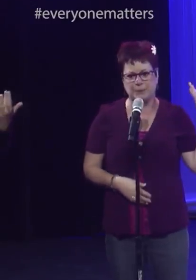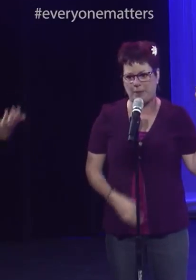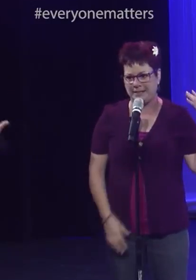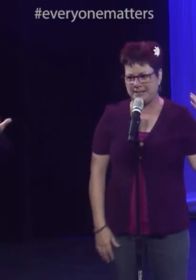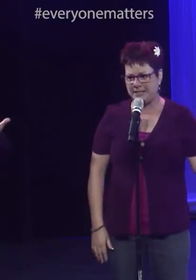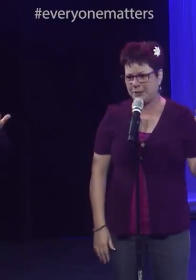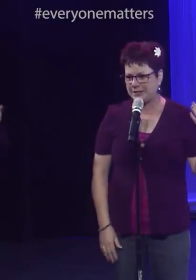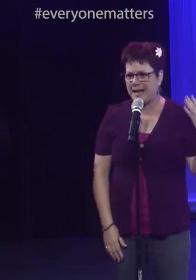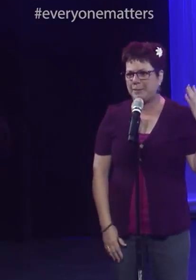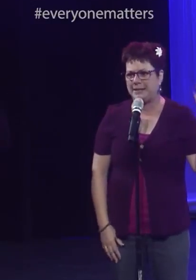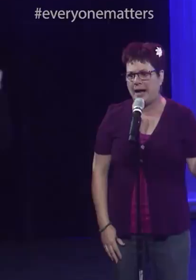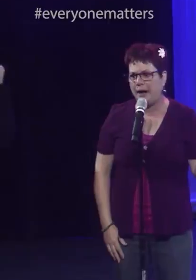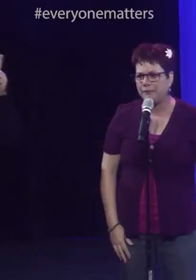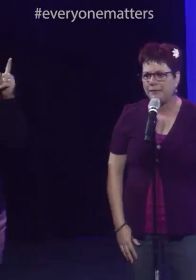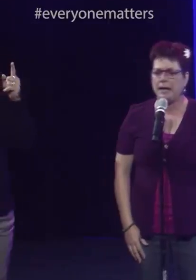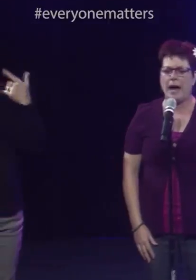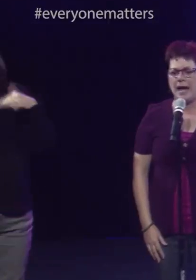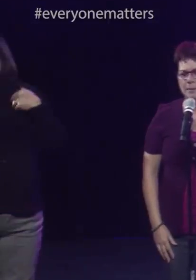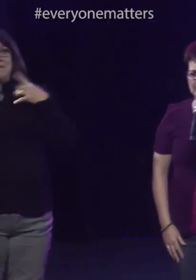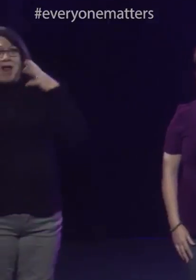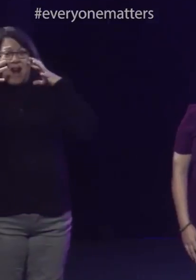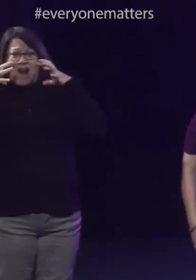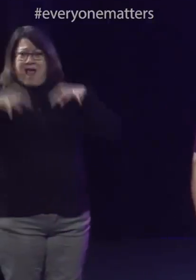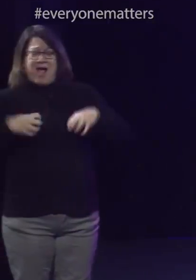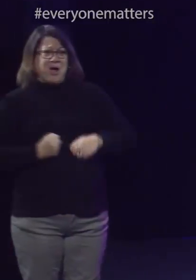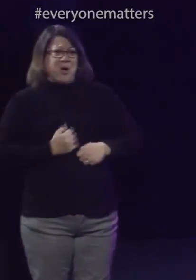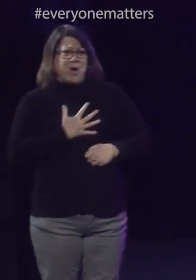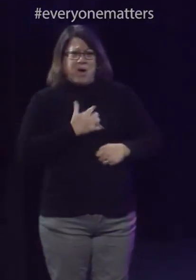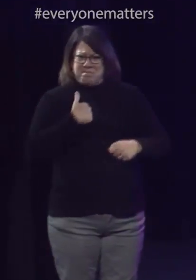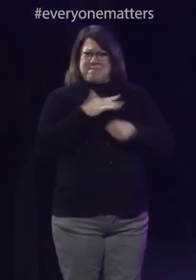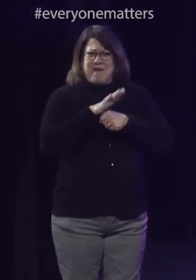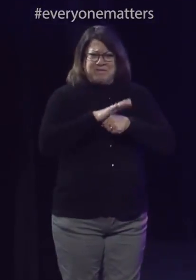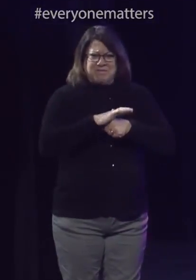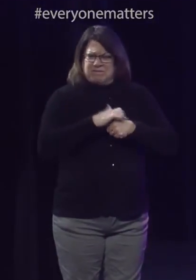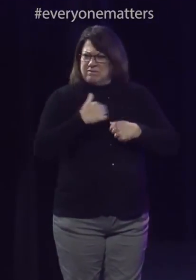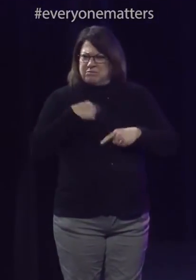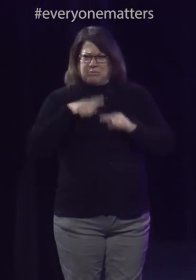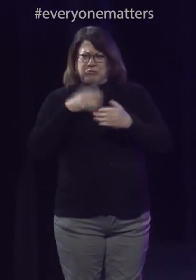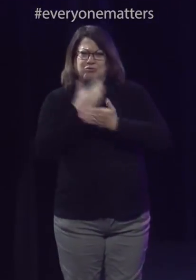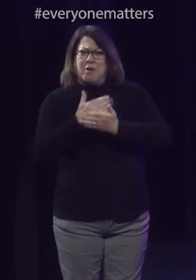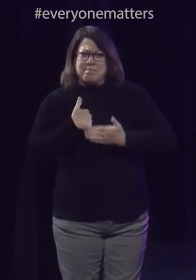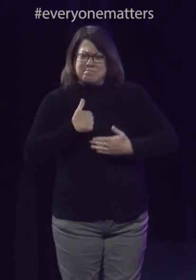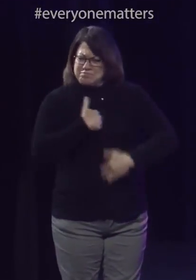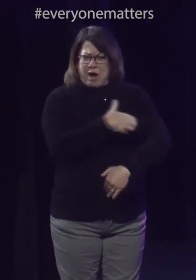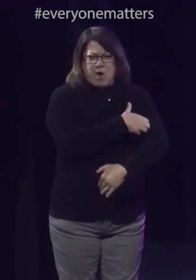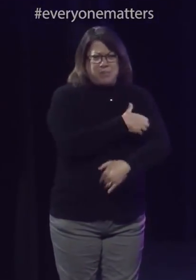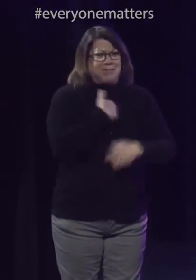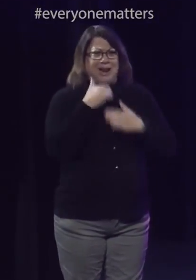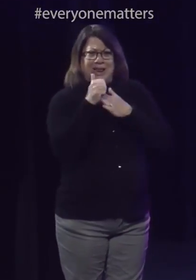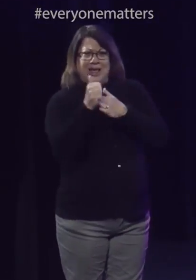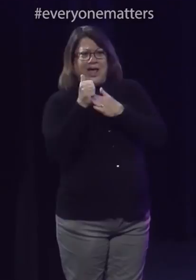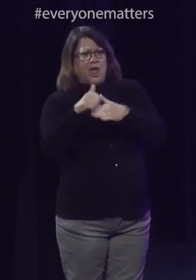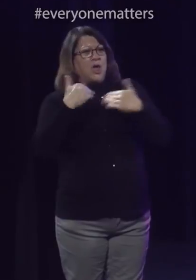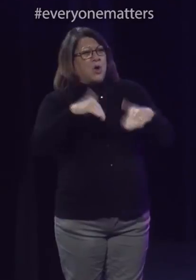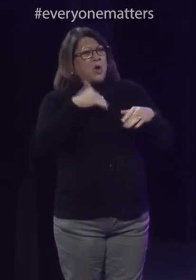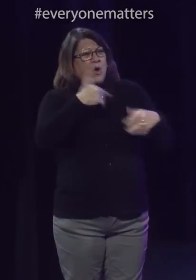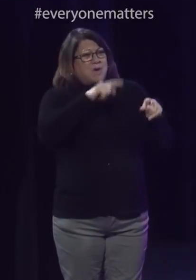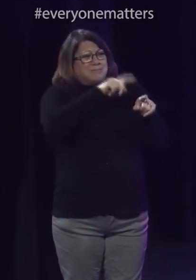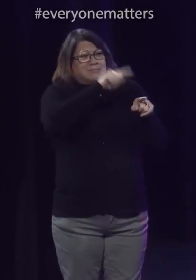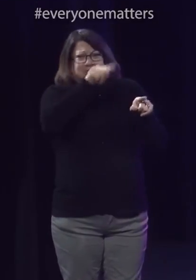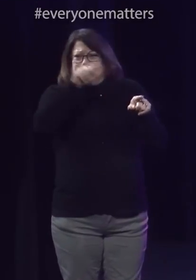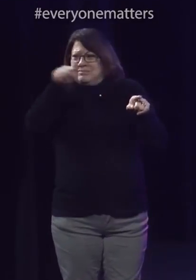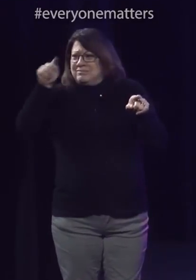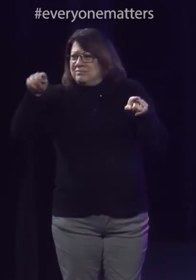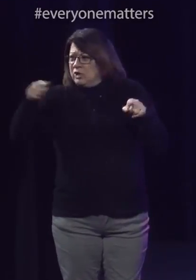those things brought me to tears. I am enough. I am unstoppable. I am powerful. I am a leader. Look around.